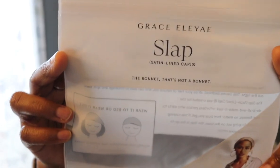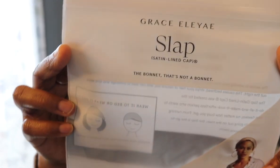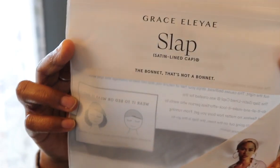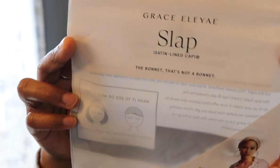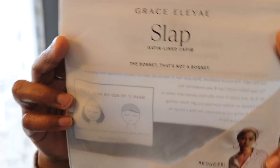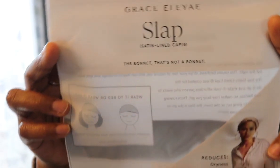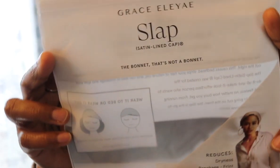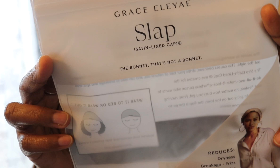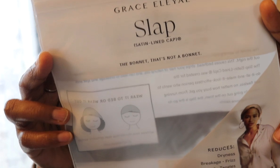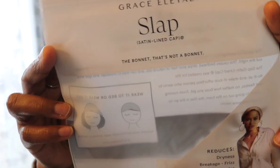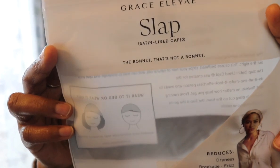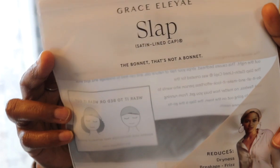Caps.